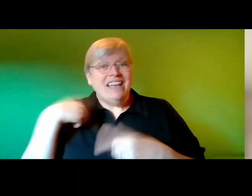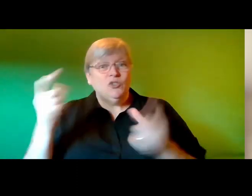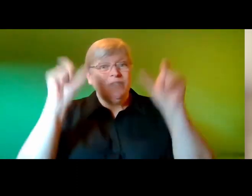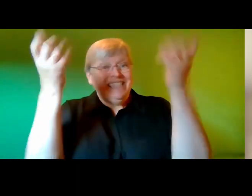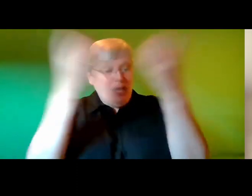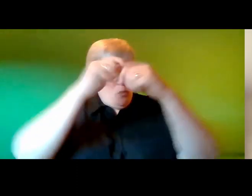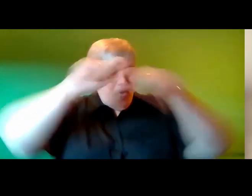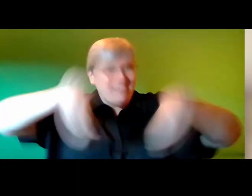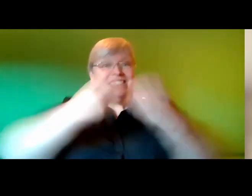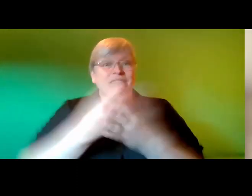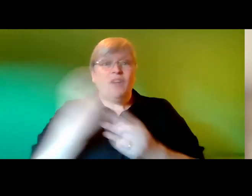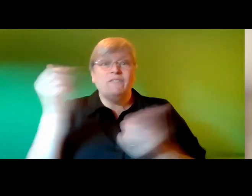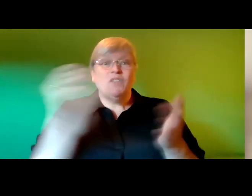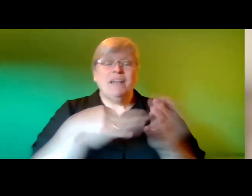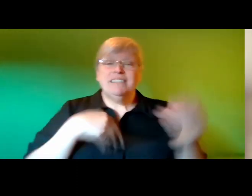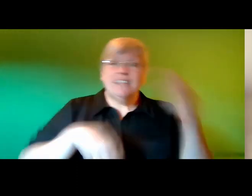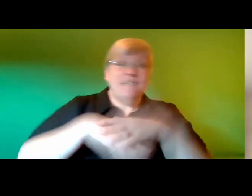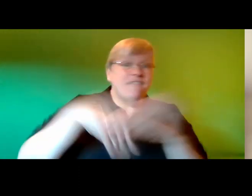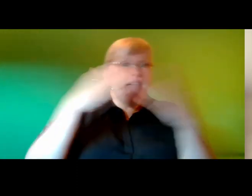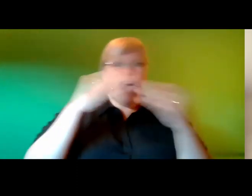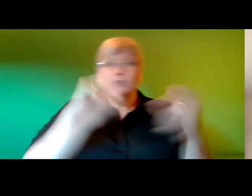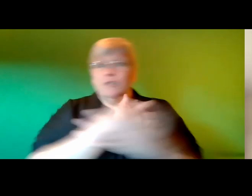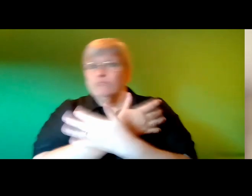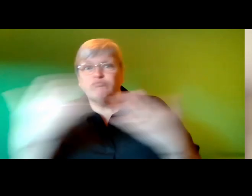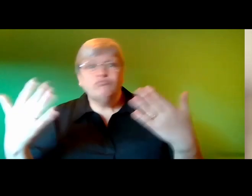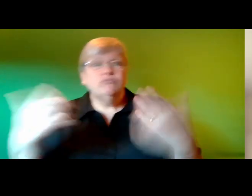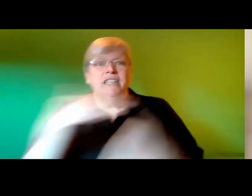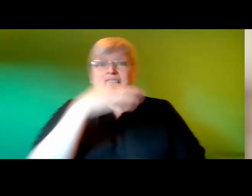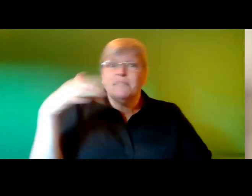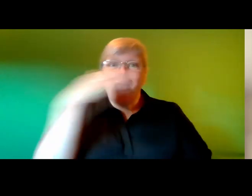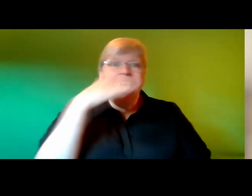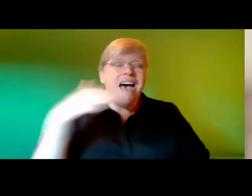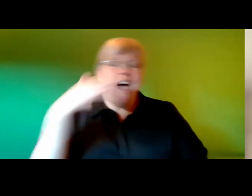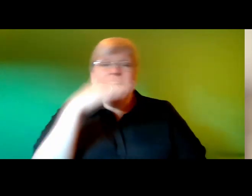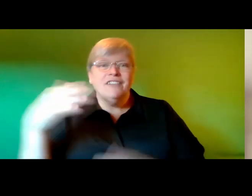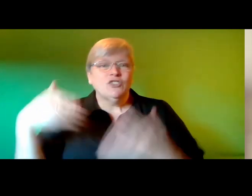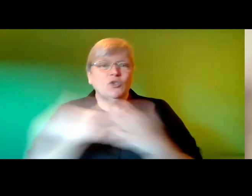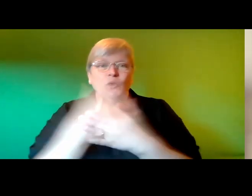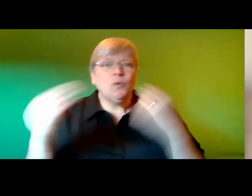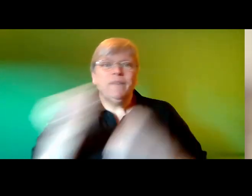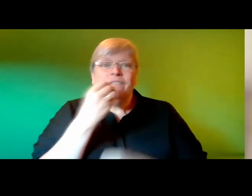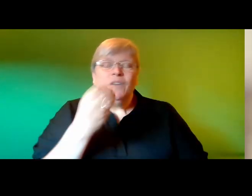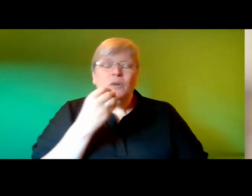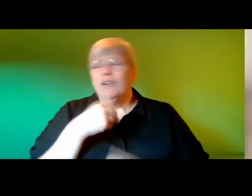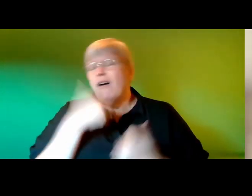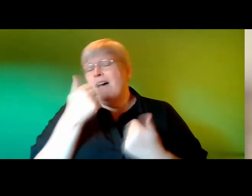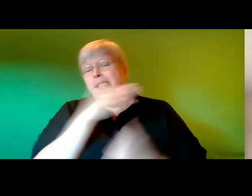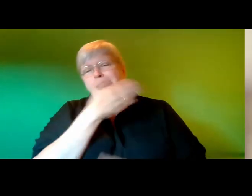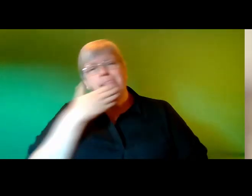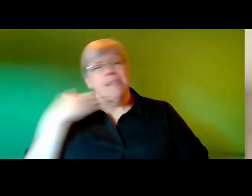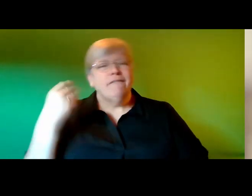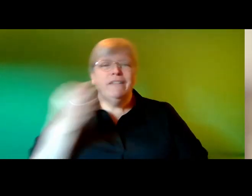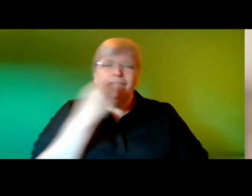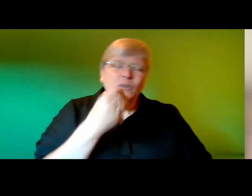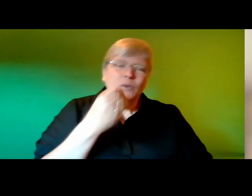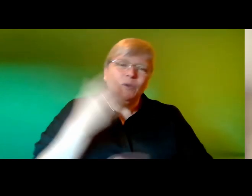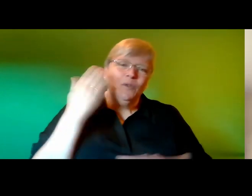filling the house with new smells and lots of homemade food like aloo parathas and kyu their cooking is so tasty and they love seeing